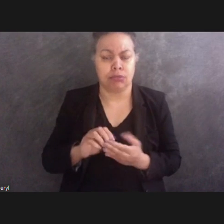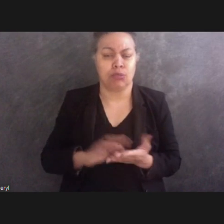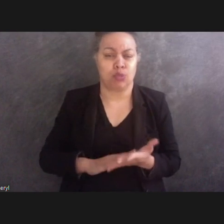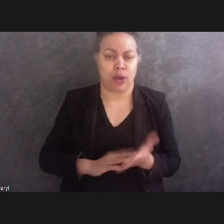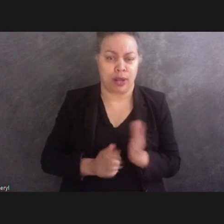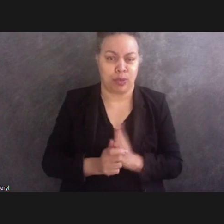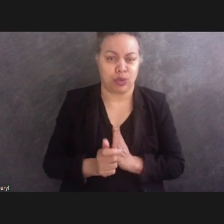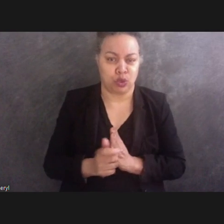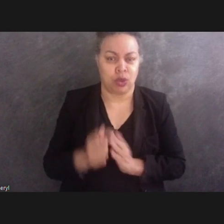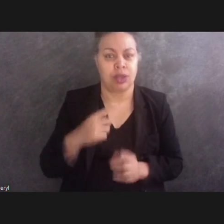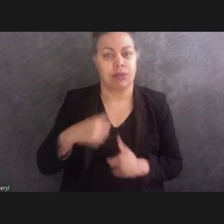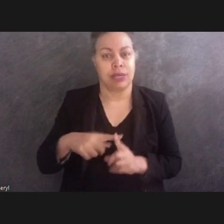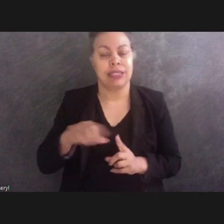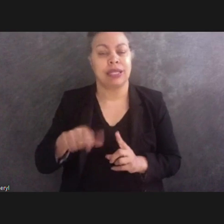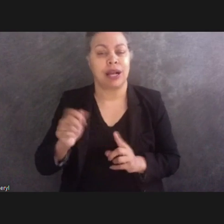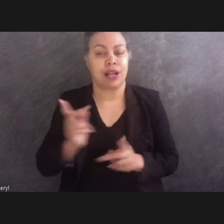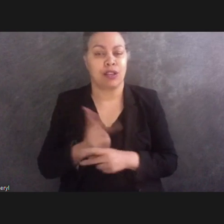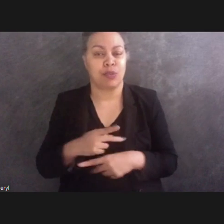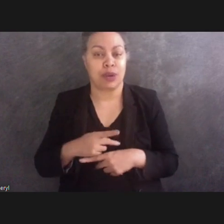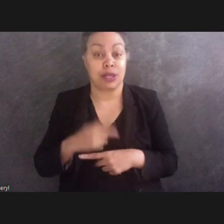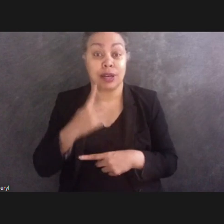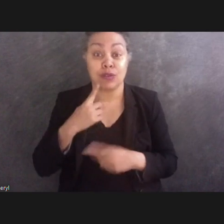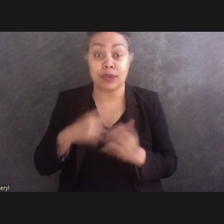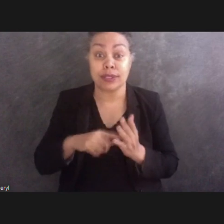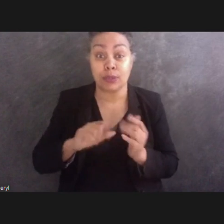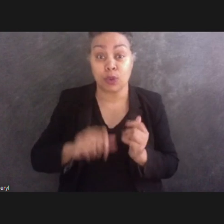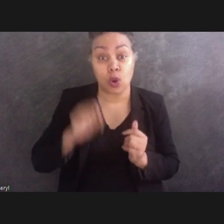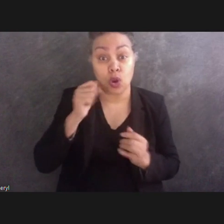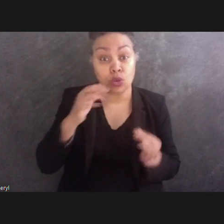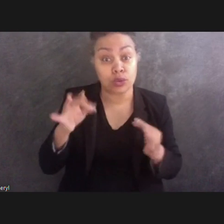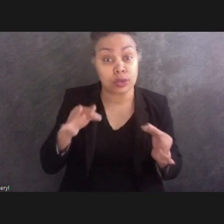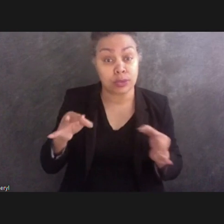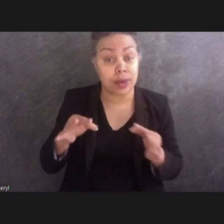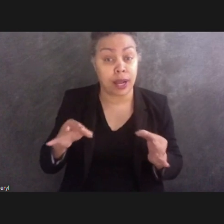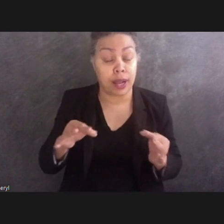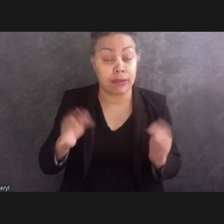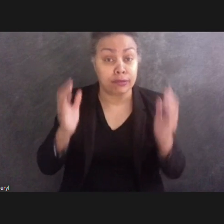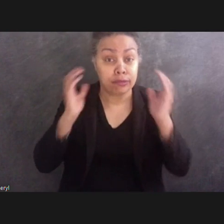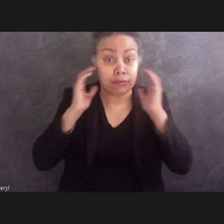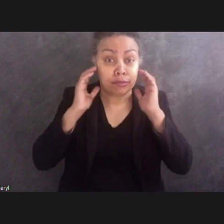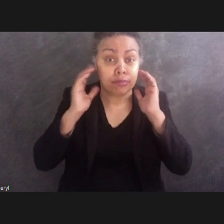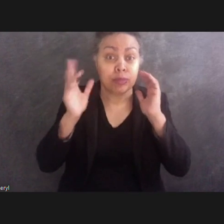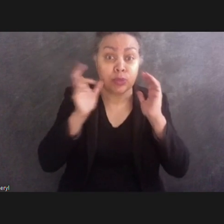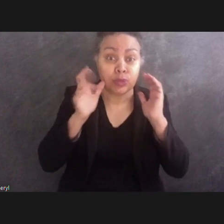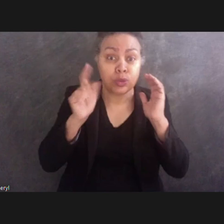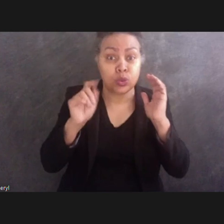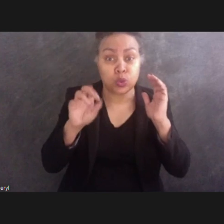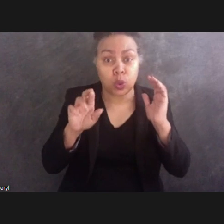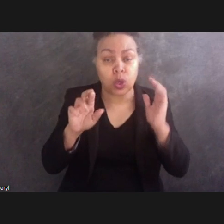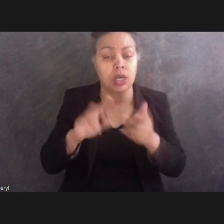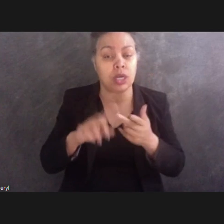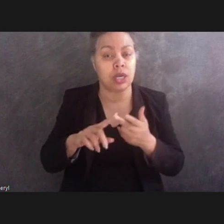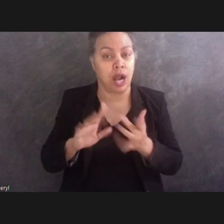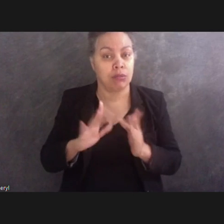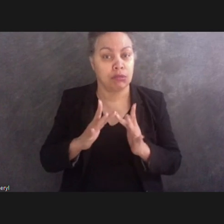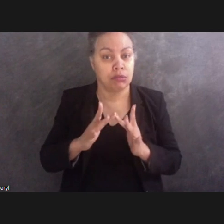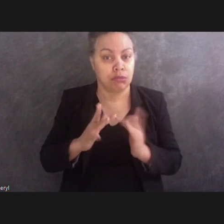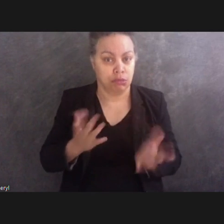products such as an audio described tour or mobile guides available on the park website. I also make